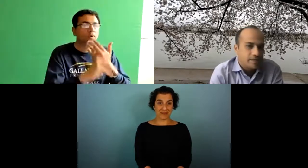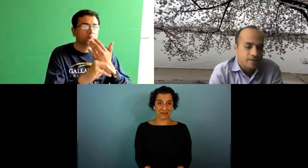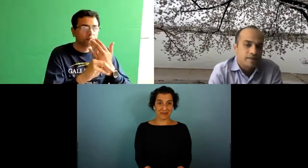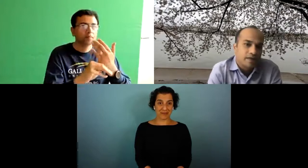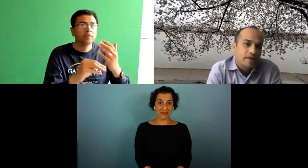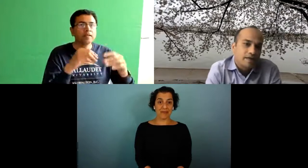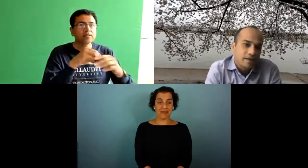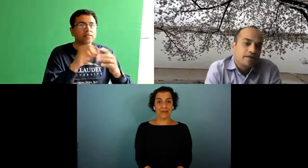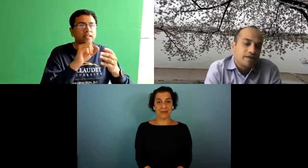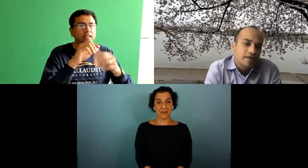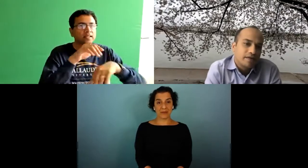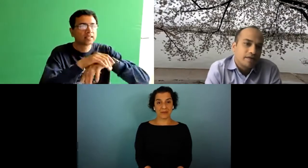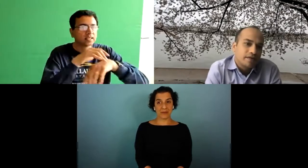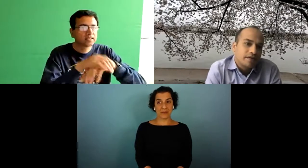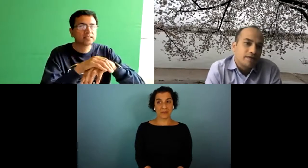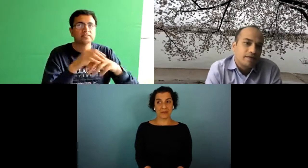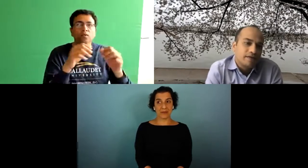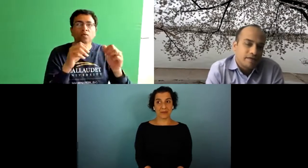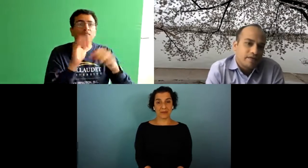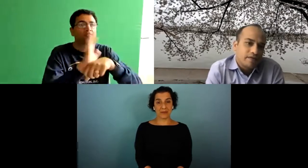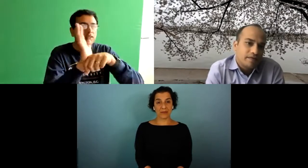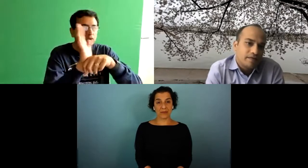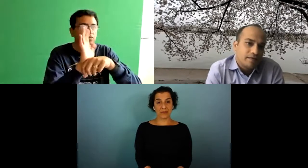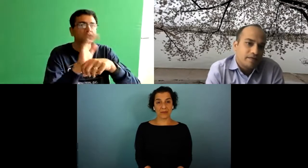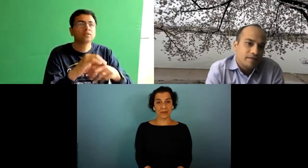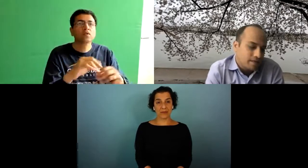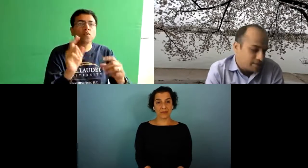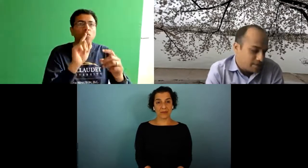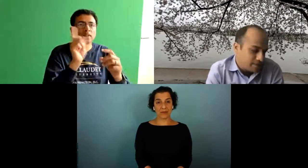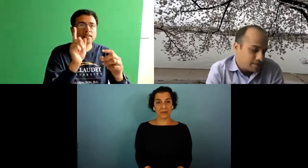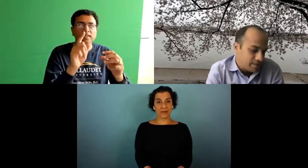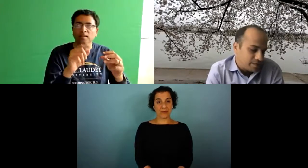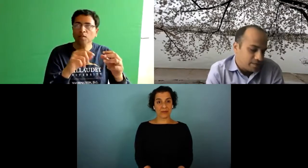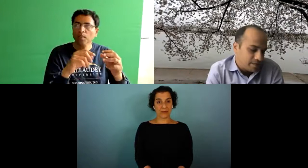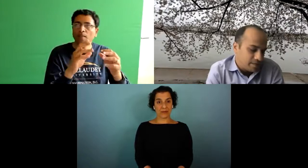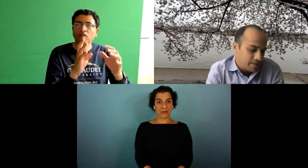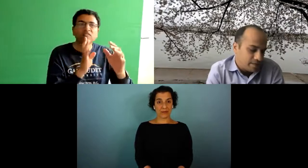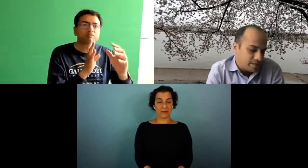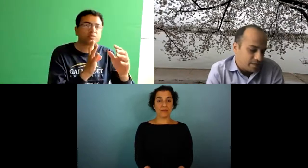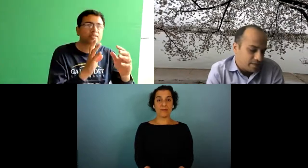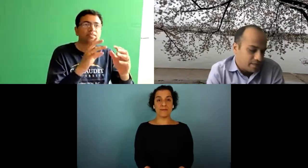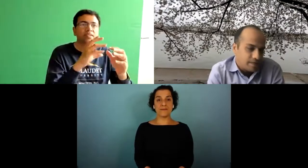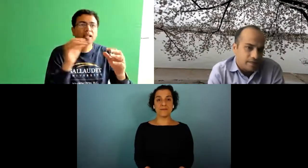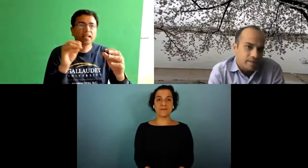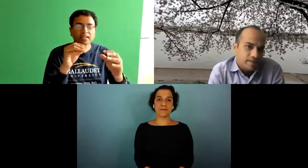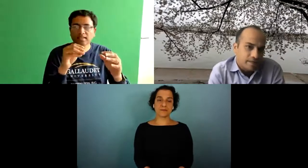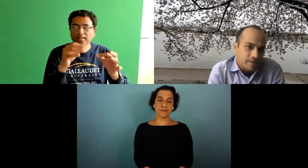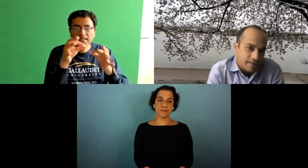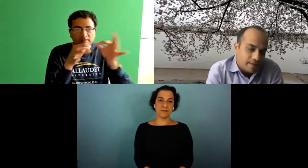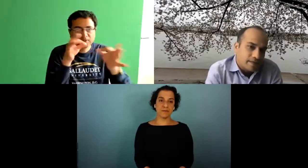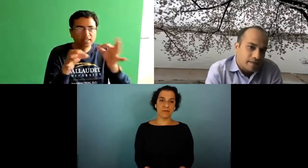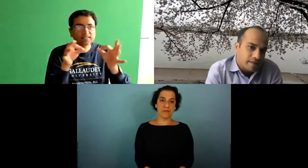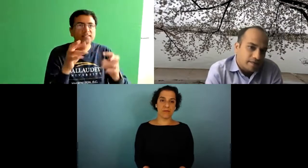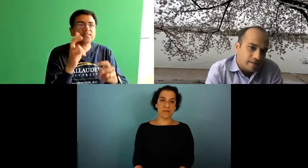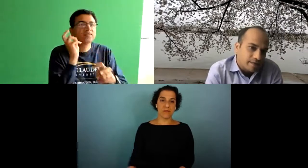in the field um i think of course most of the curriculums are in english and the videos